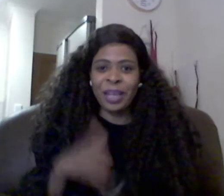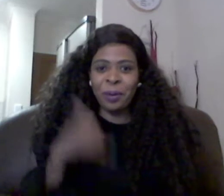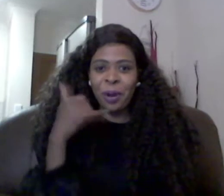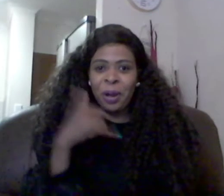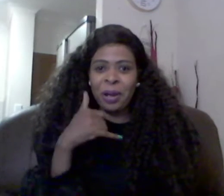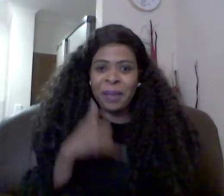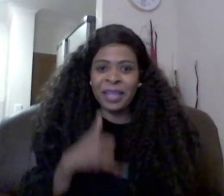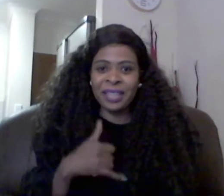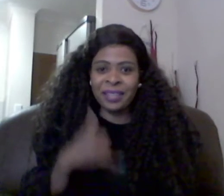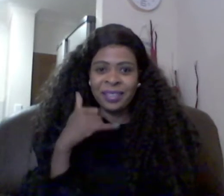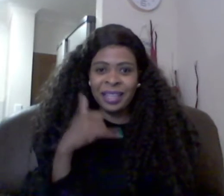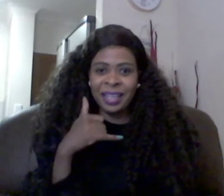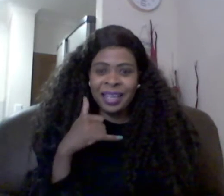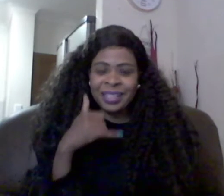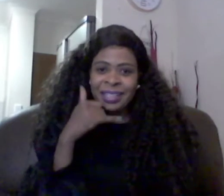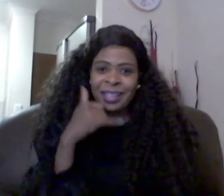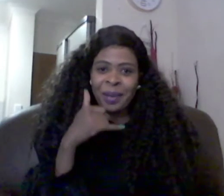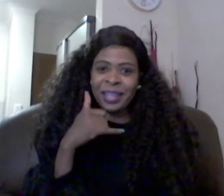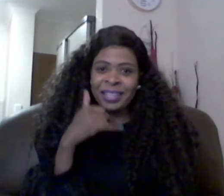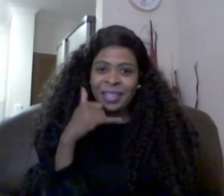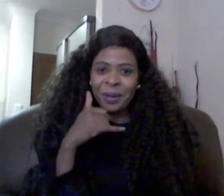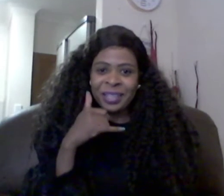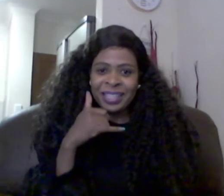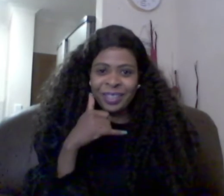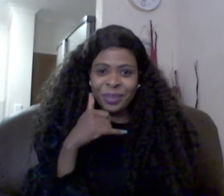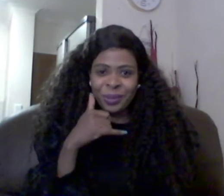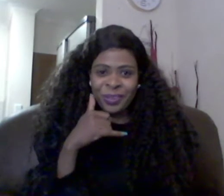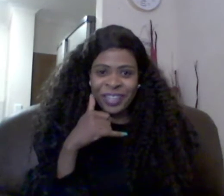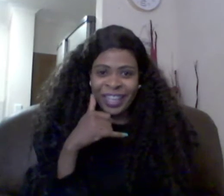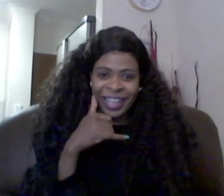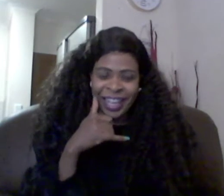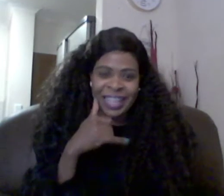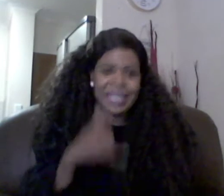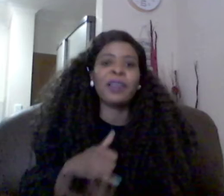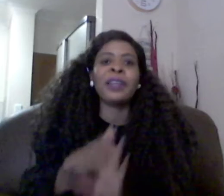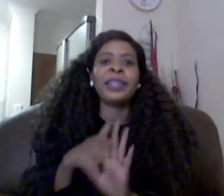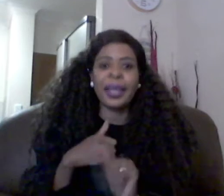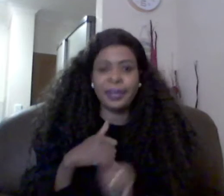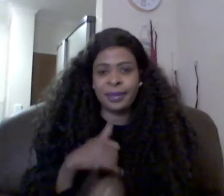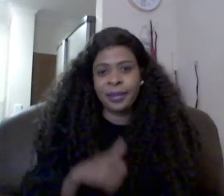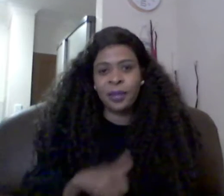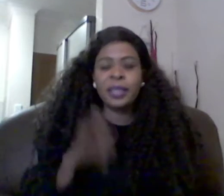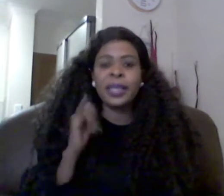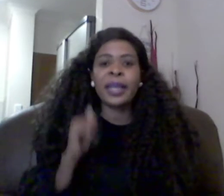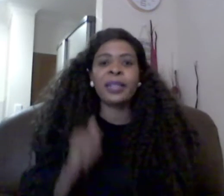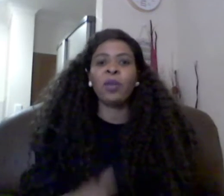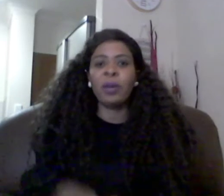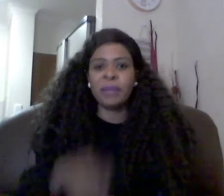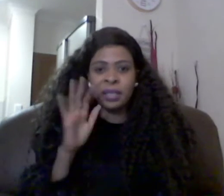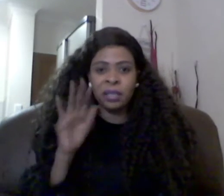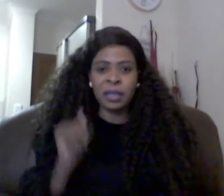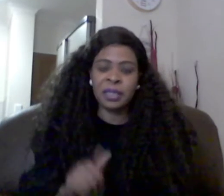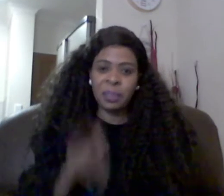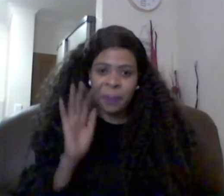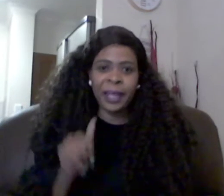we'll call it a monday to say sister what is the lord saying to you i said not yet not yet you know i'm still i'm still praying